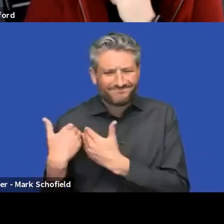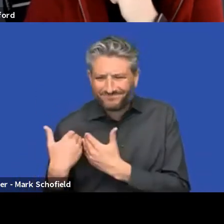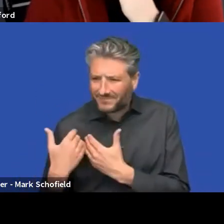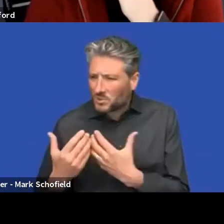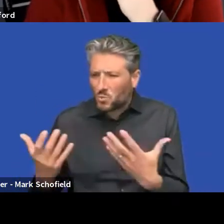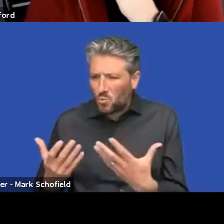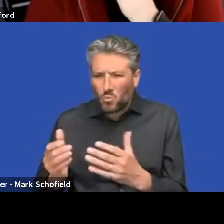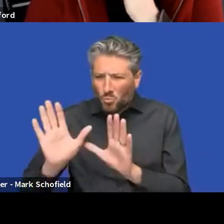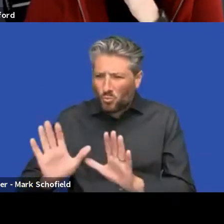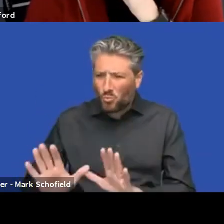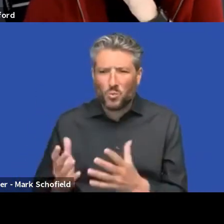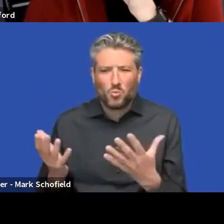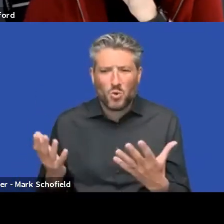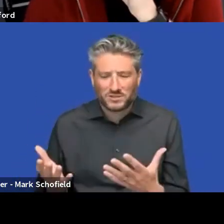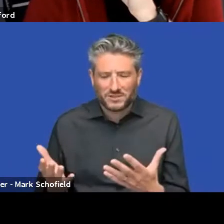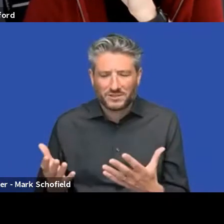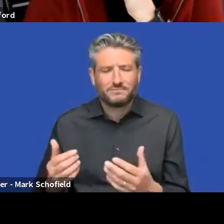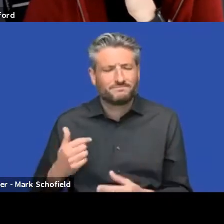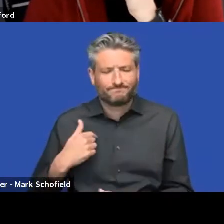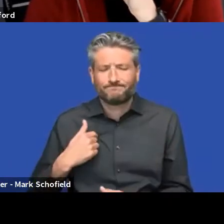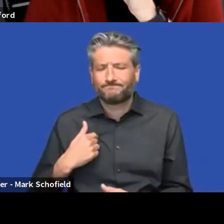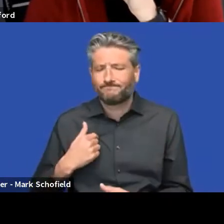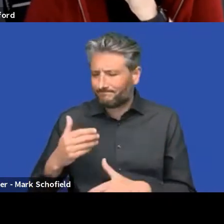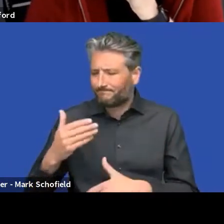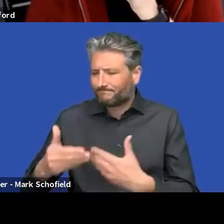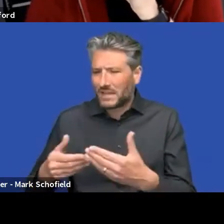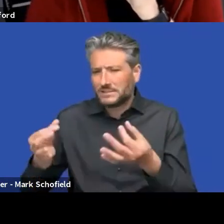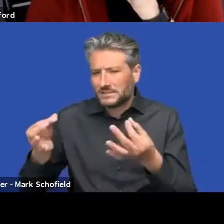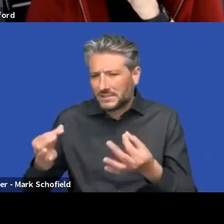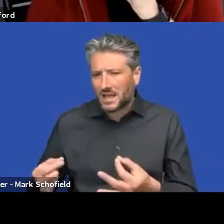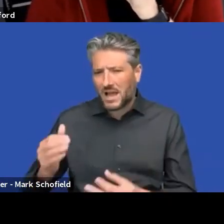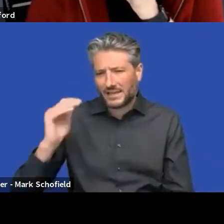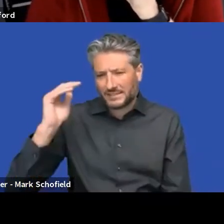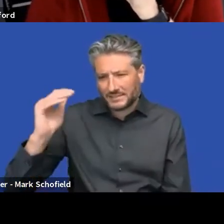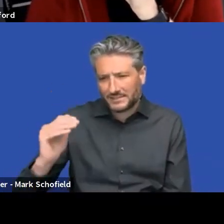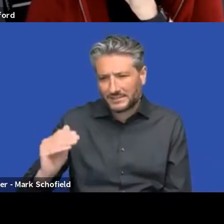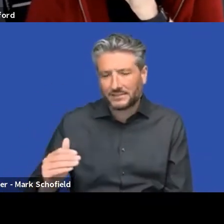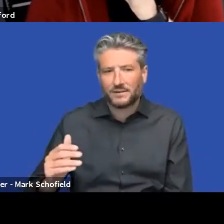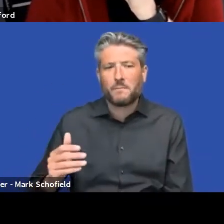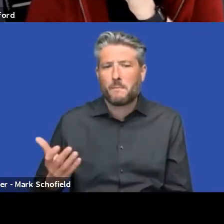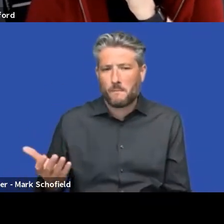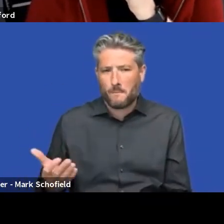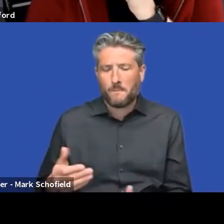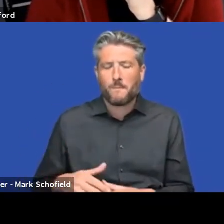yeah. Yeah, what it does basically. But we also want to make sure that we don't have